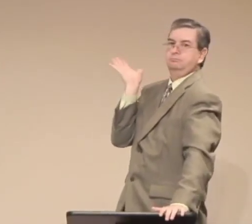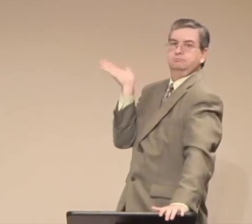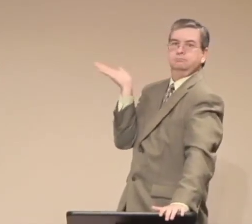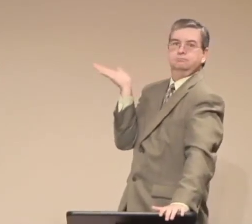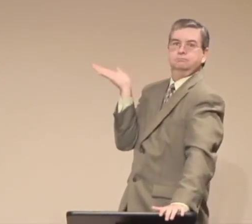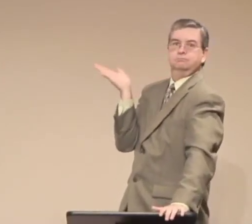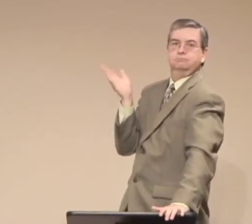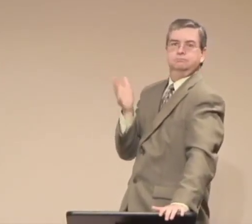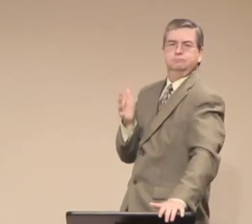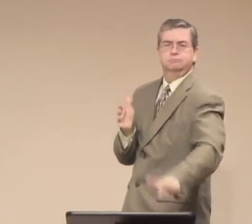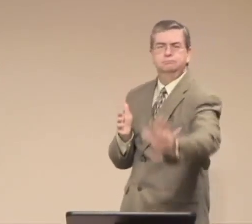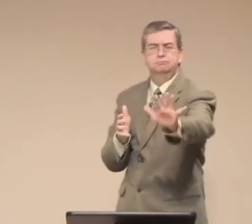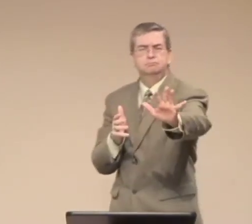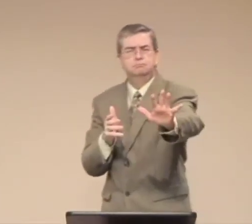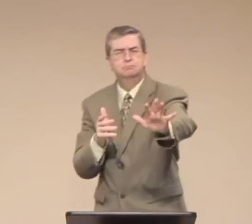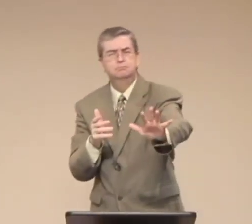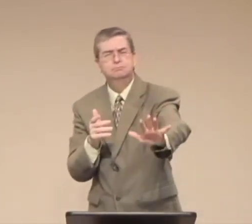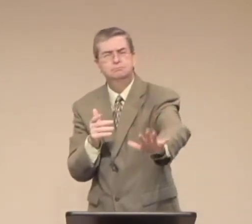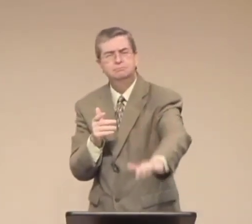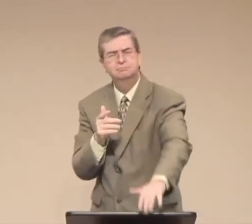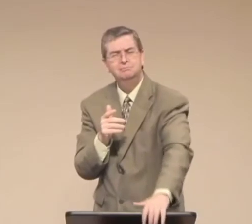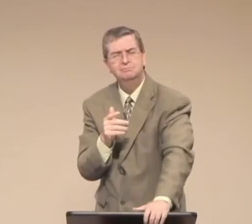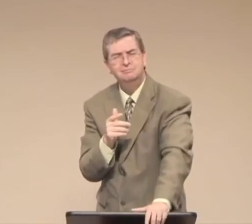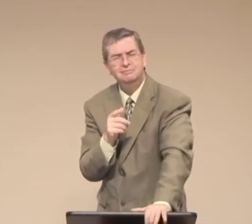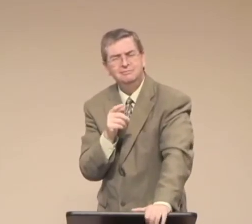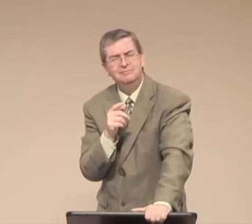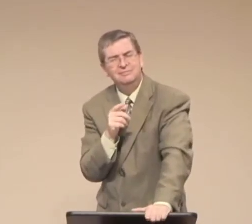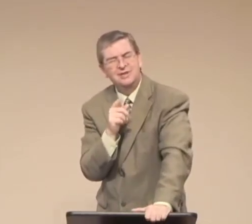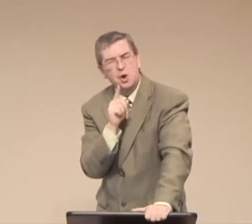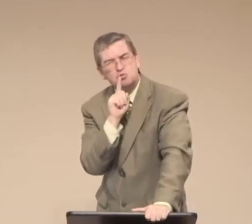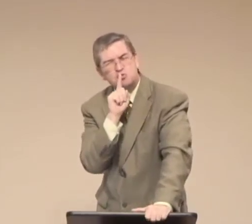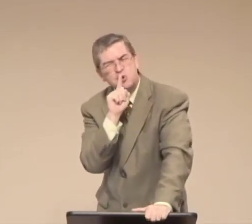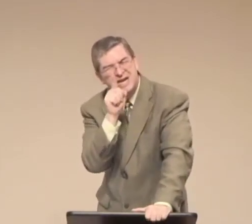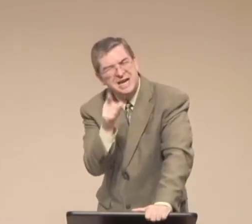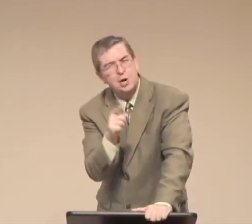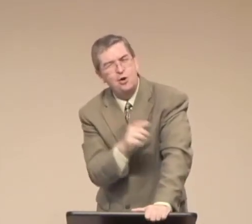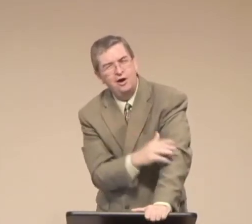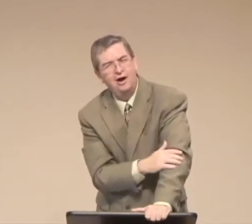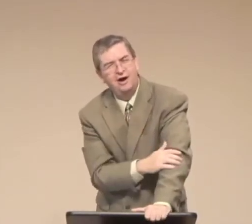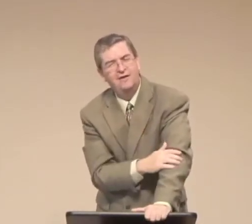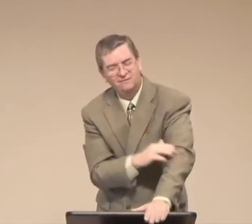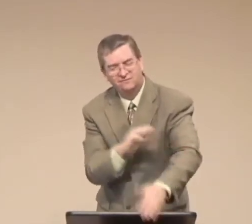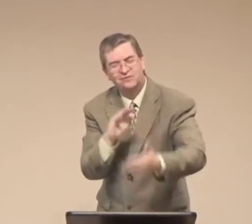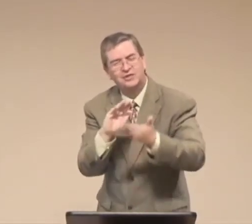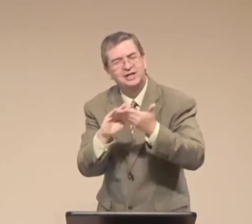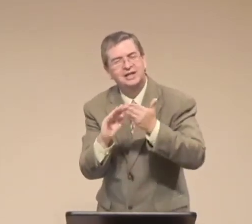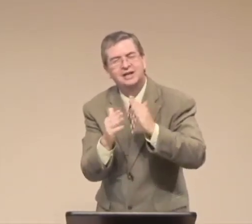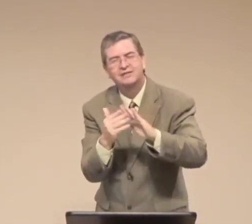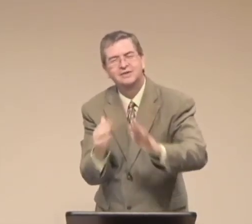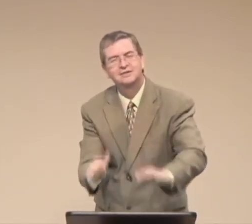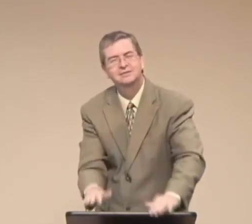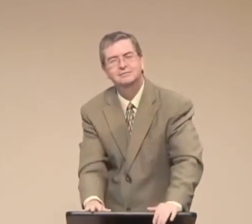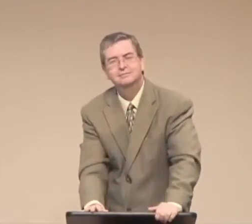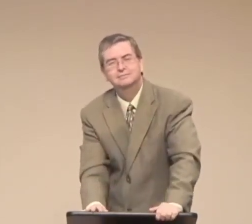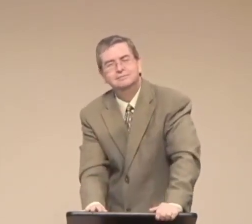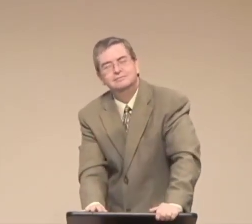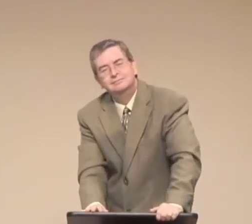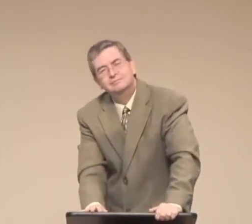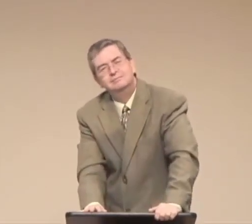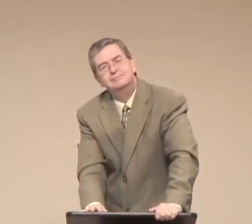We should have nothing to display or say and criticism of our